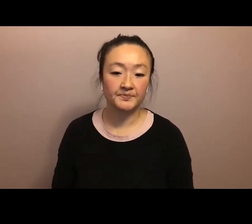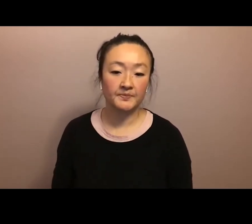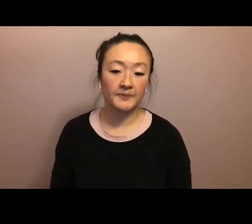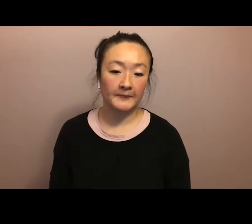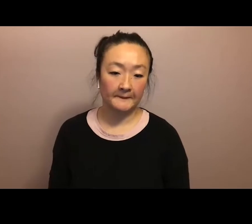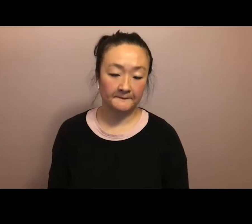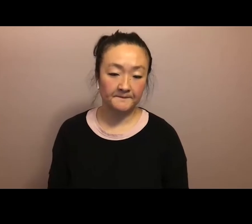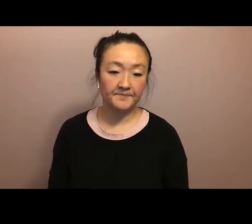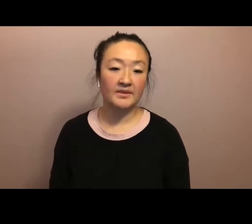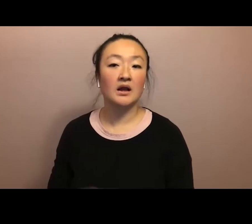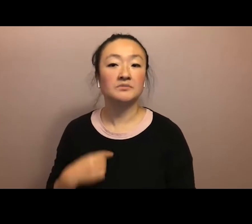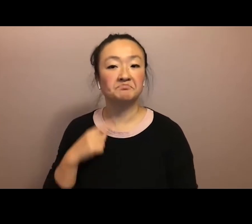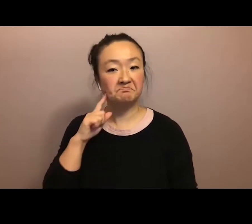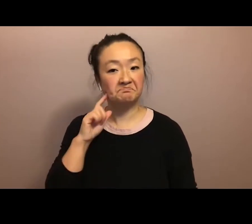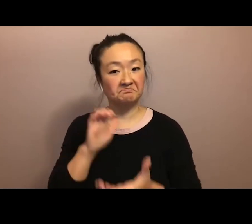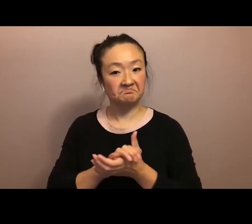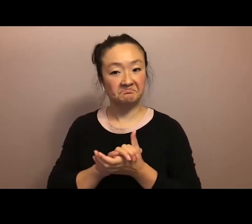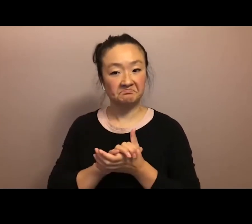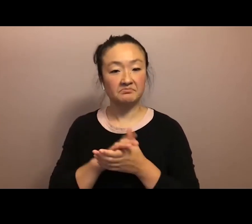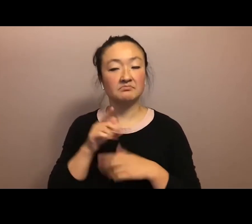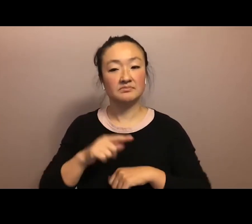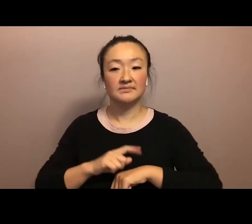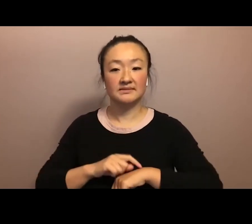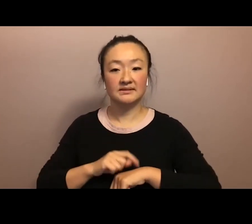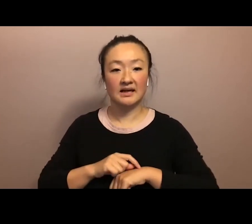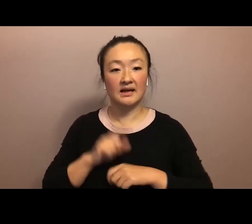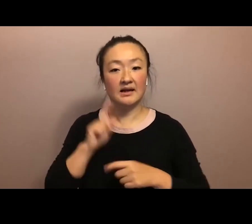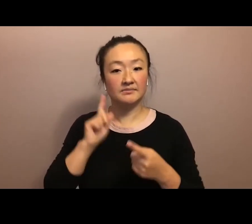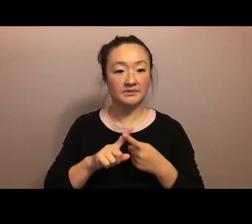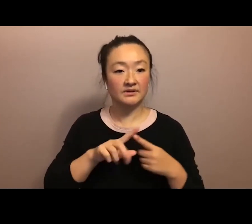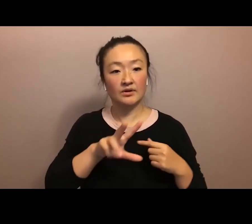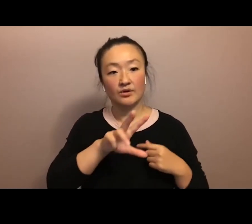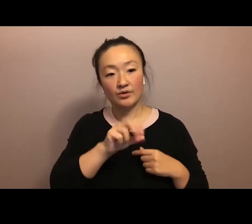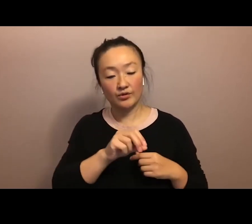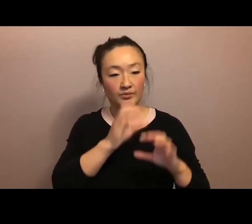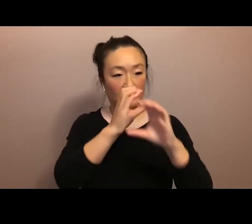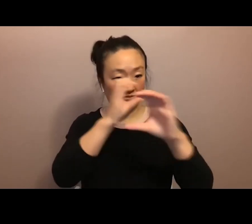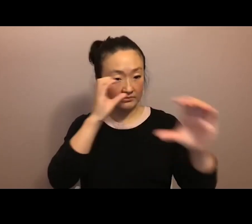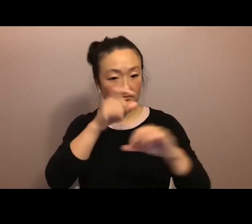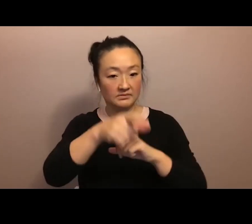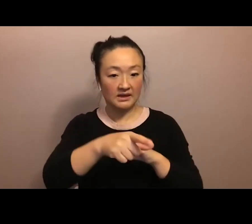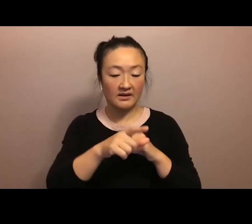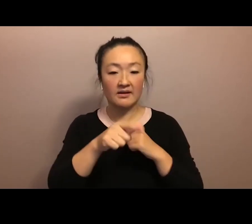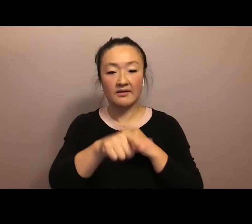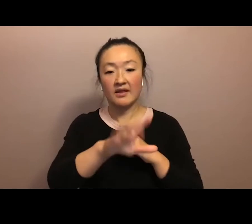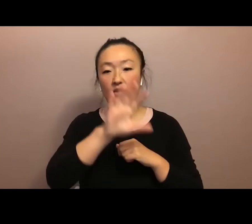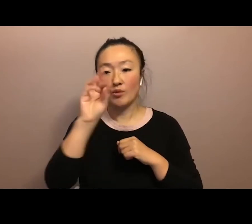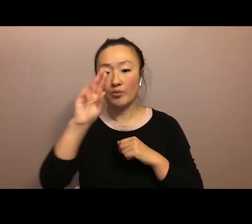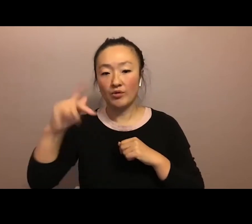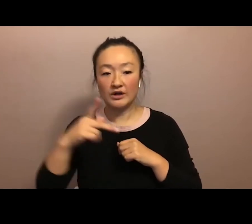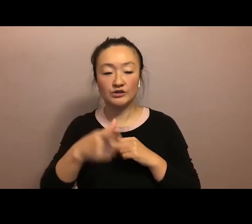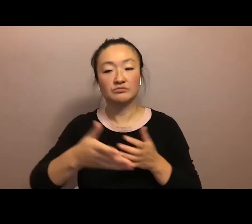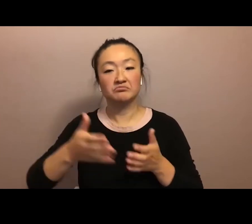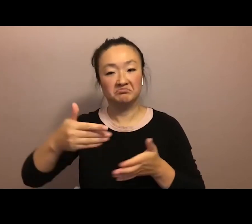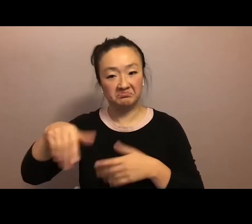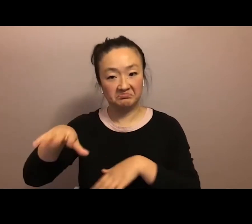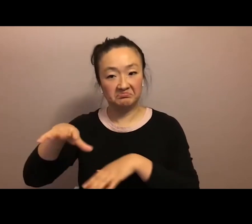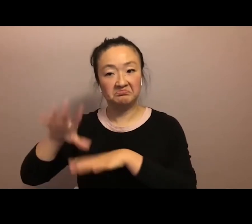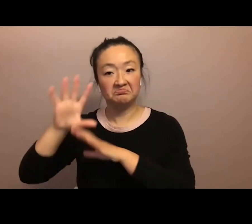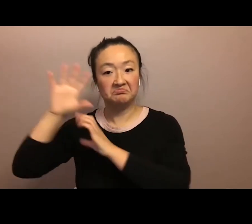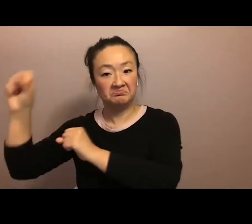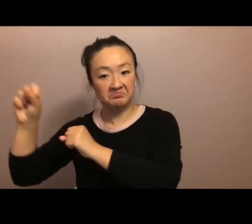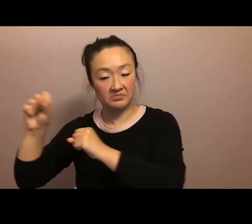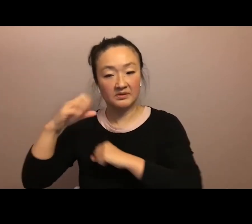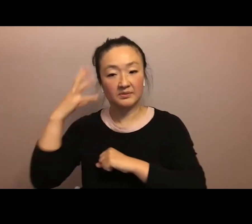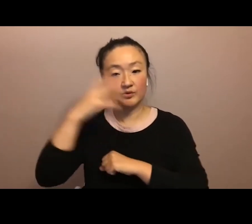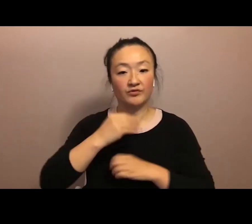I believe it's only a matter of time until the 30 meter telescope corporation packs up its bags and departs our beautiful home. And on